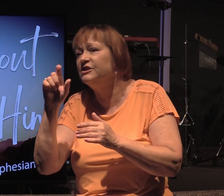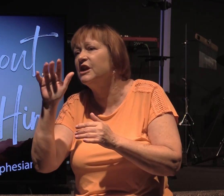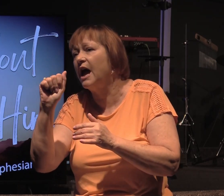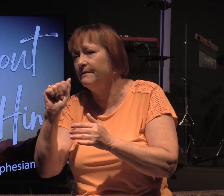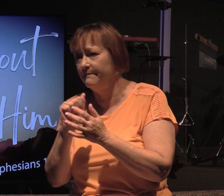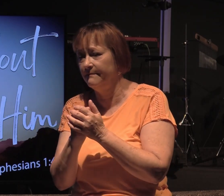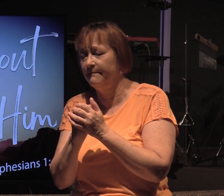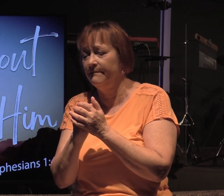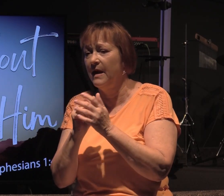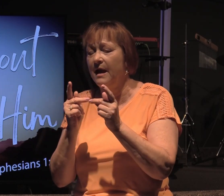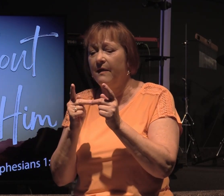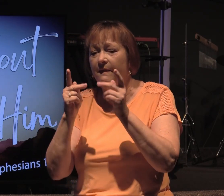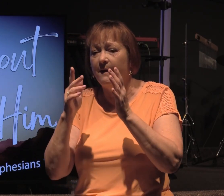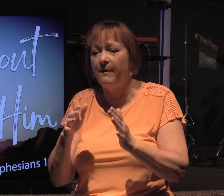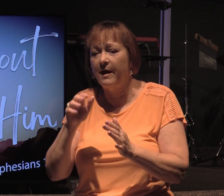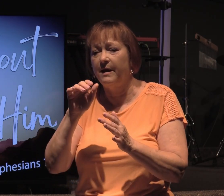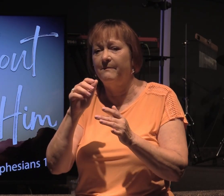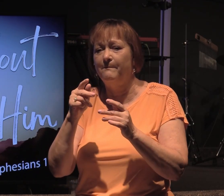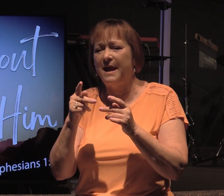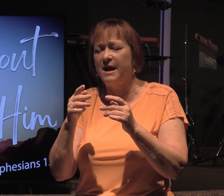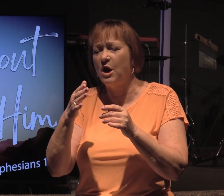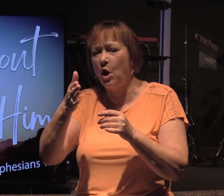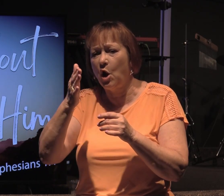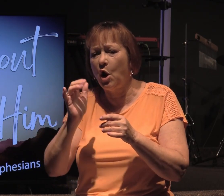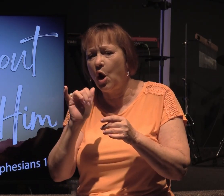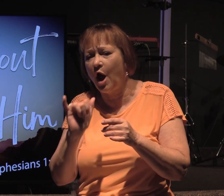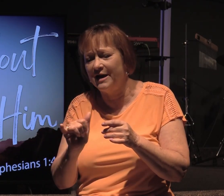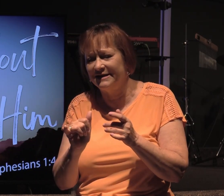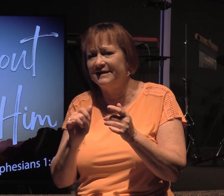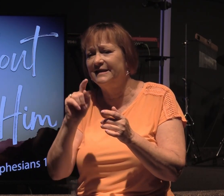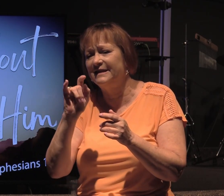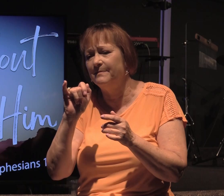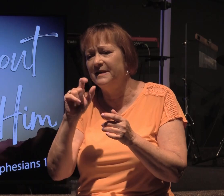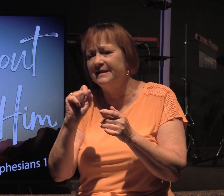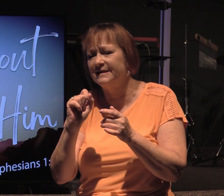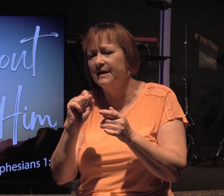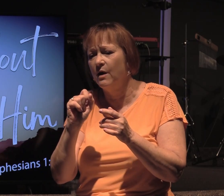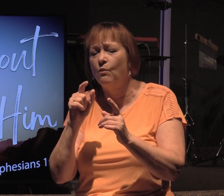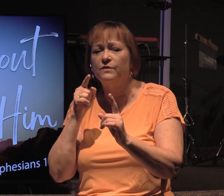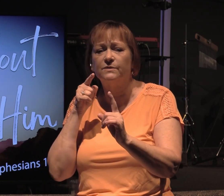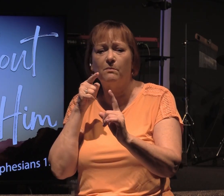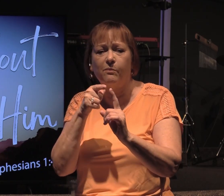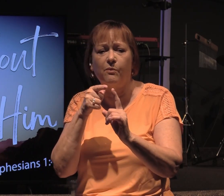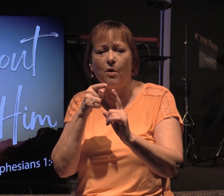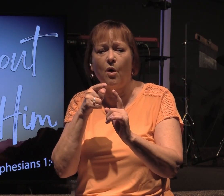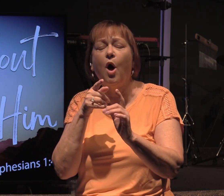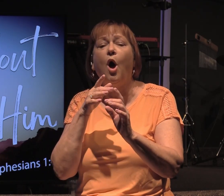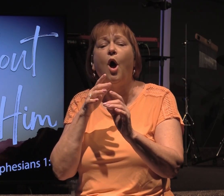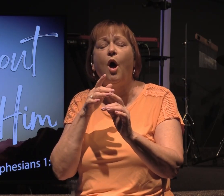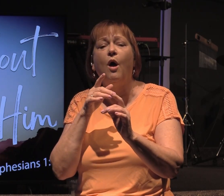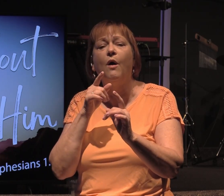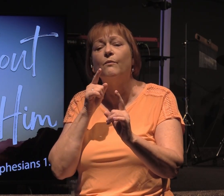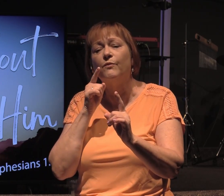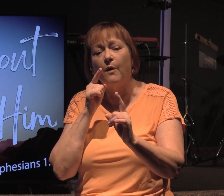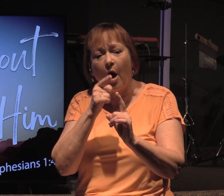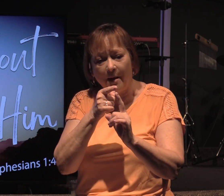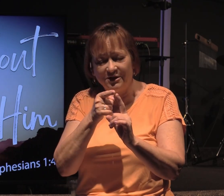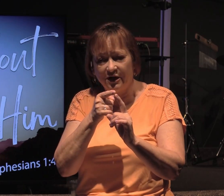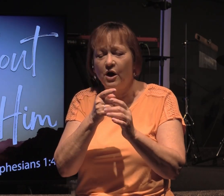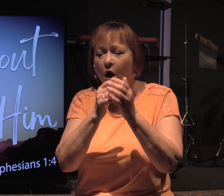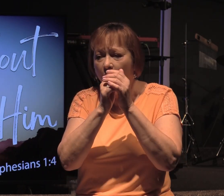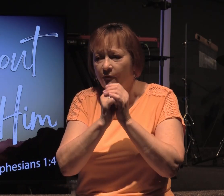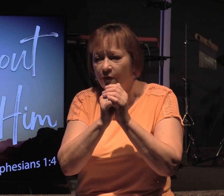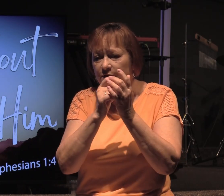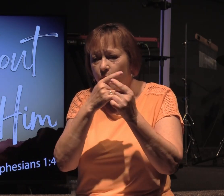Artemis was the primary object of worship when